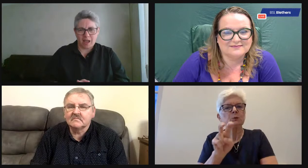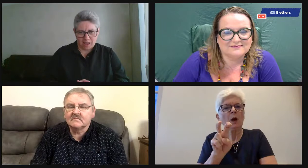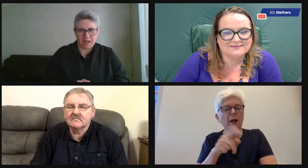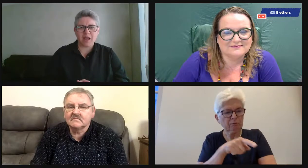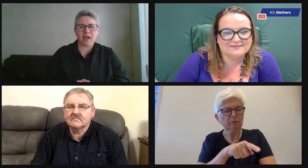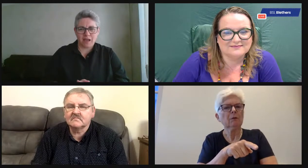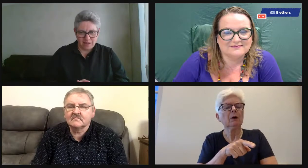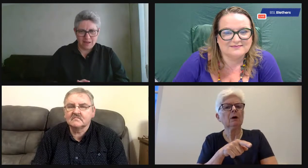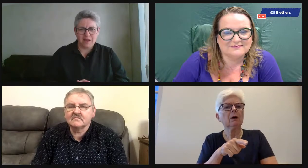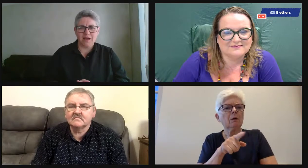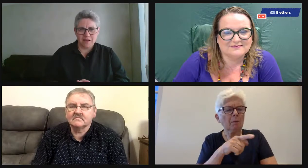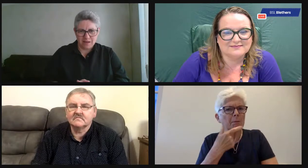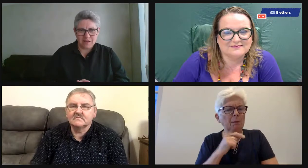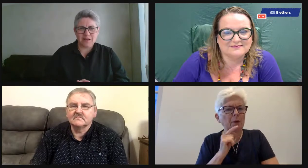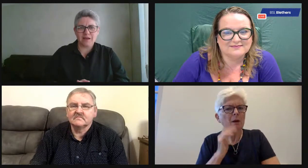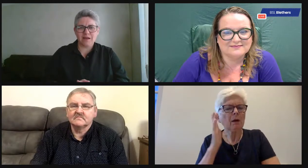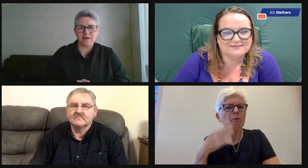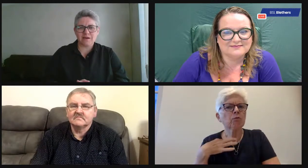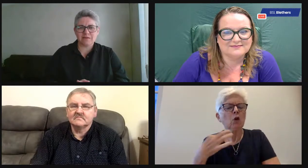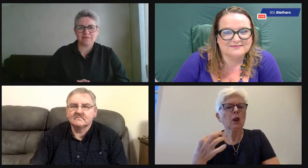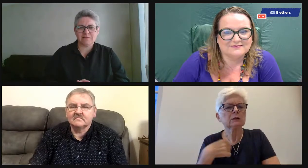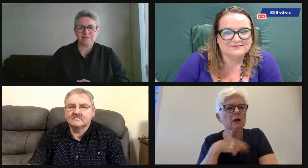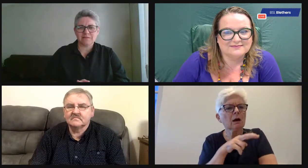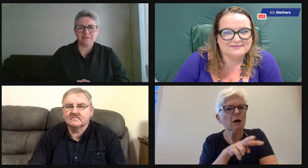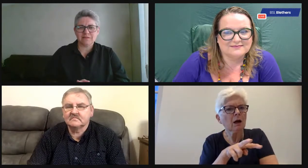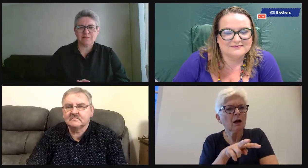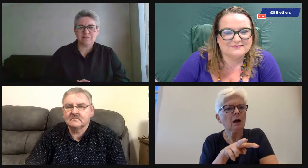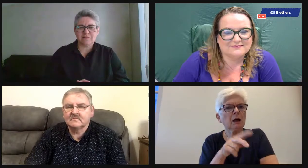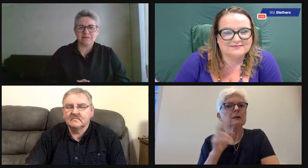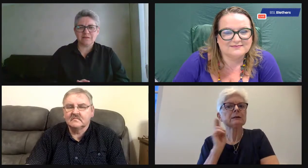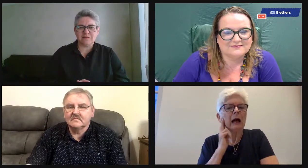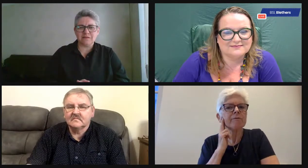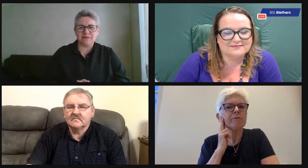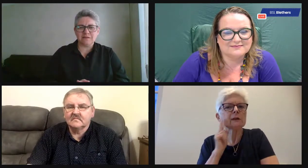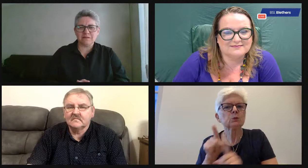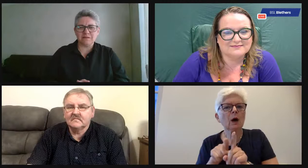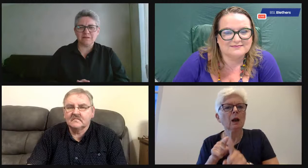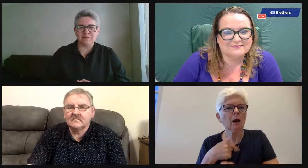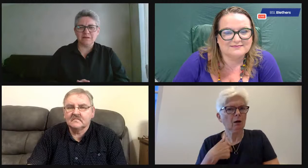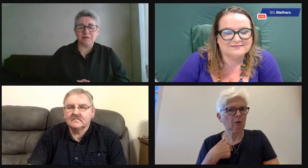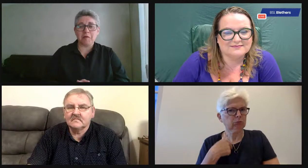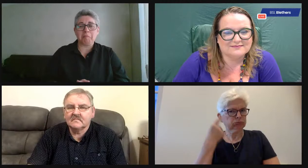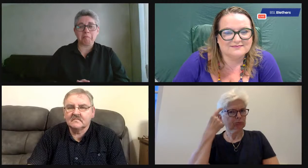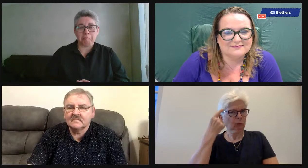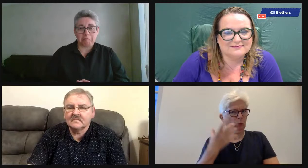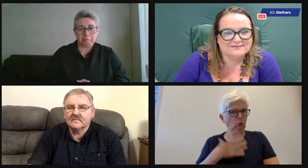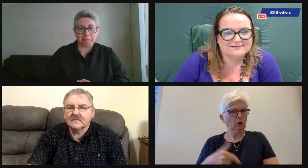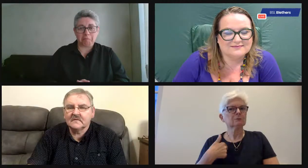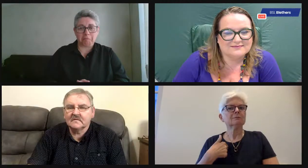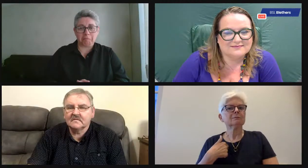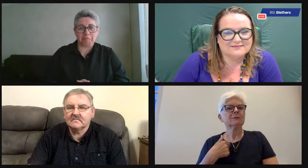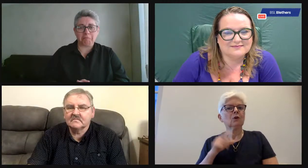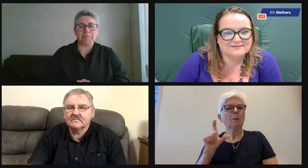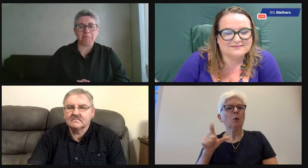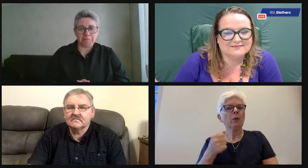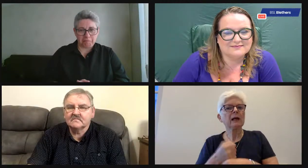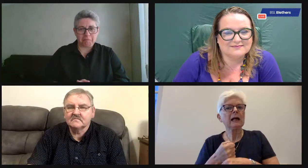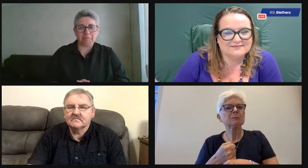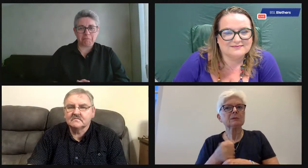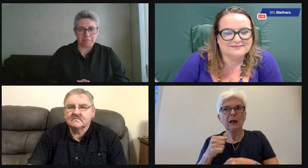And then 2012, they set up this committee and they were looking for volunteers and they were encouraging deaf people to go along as well.